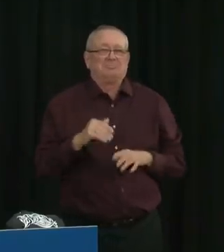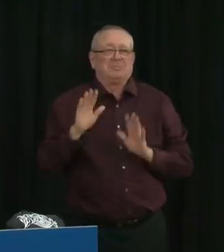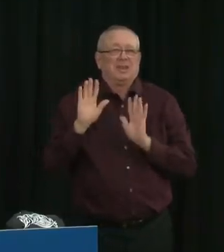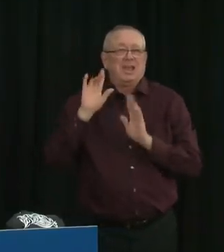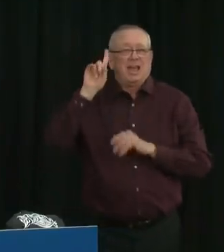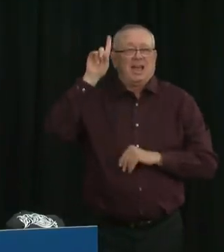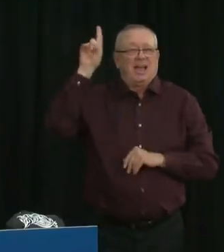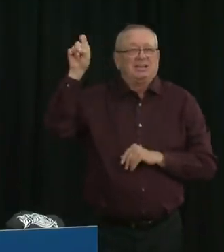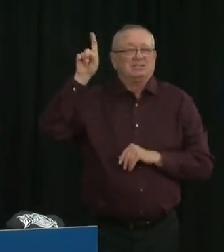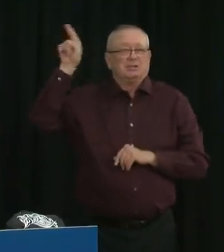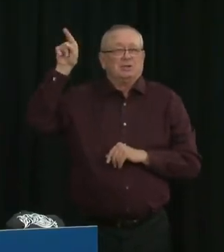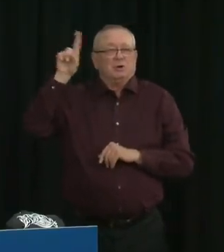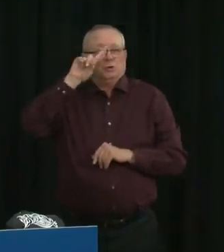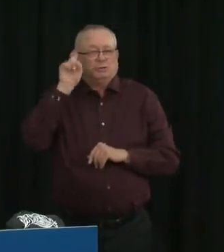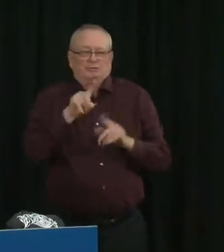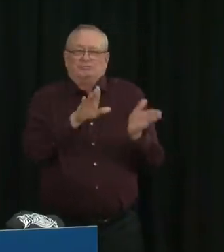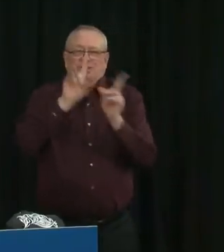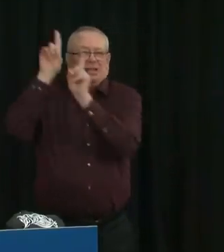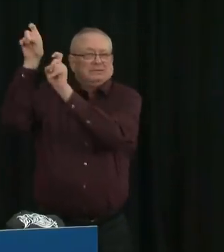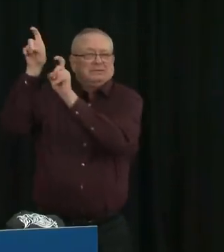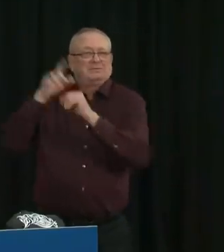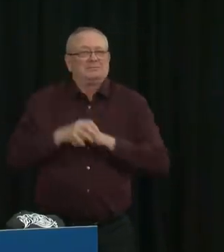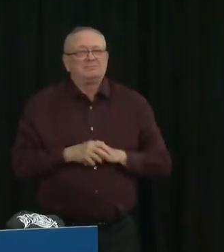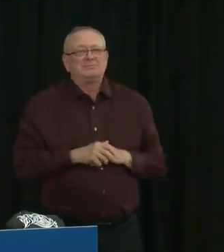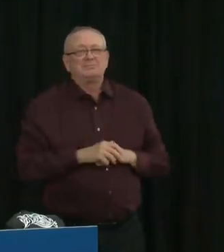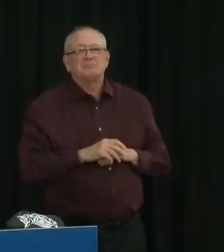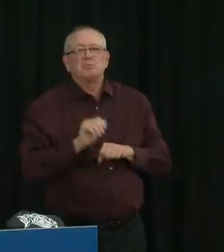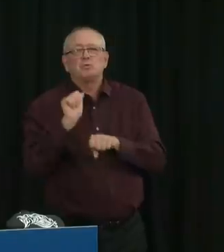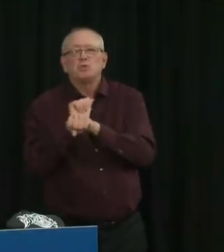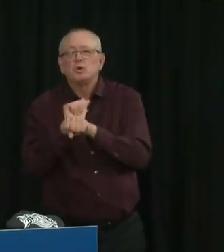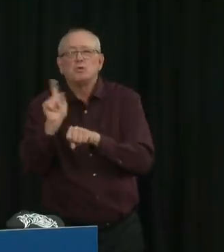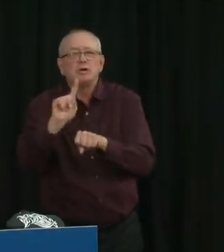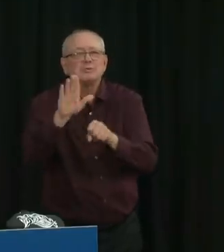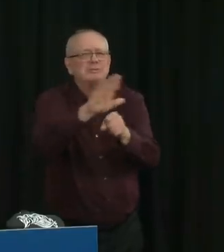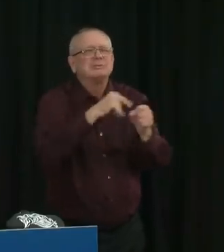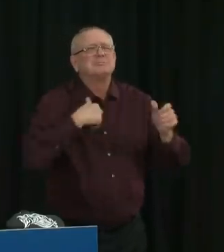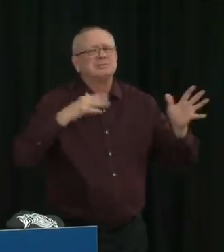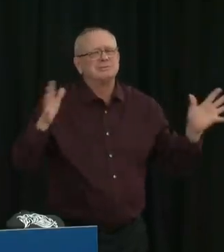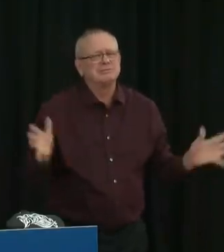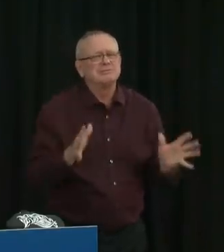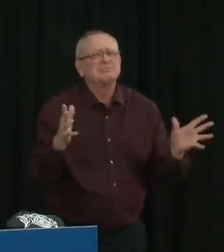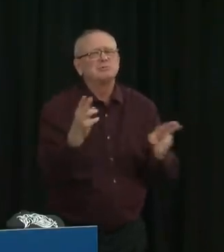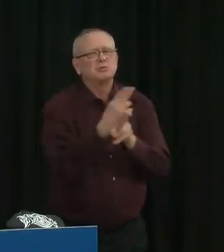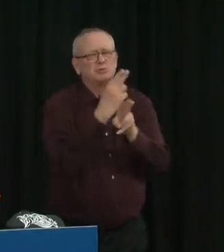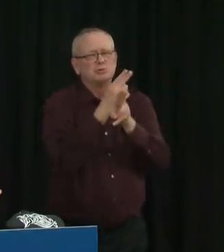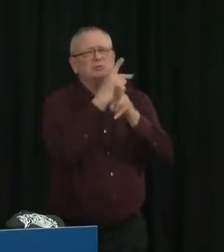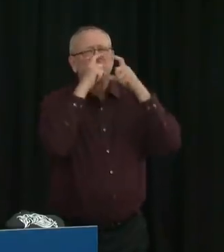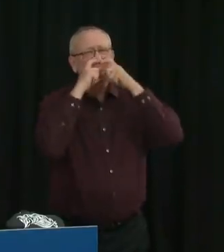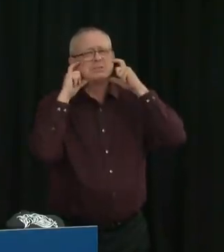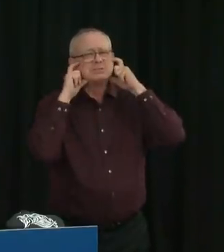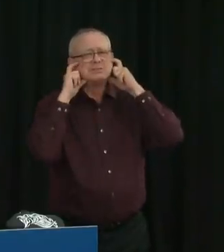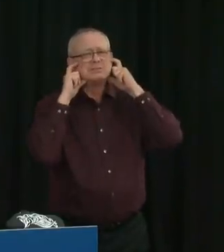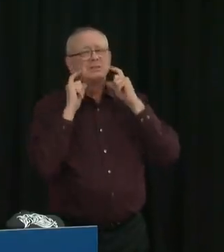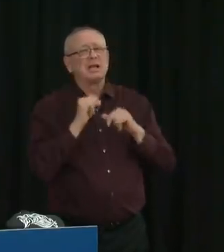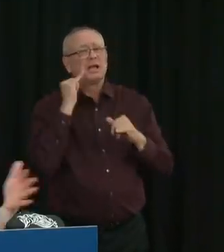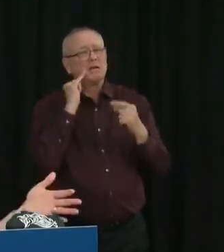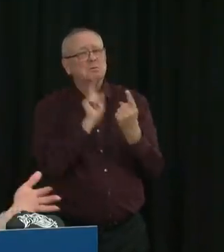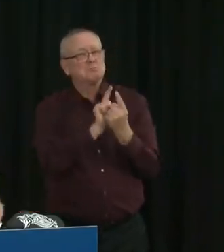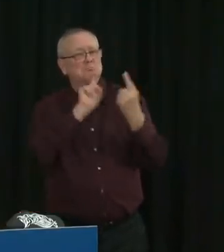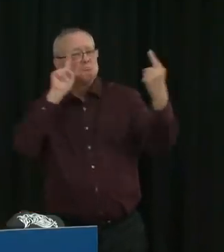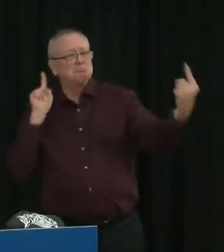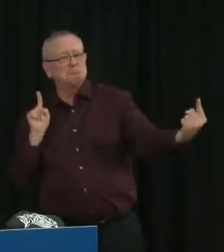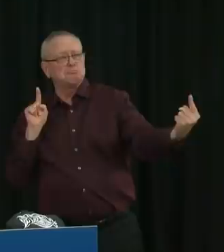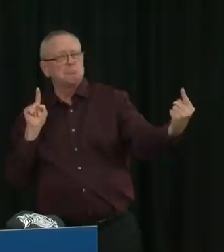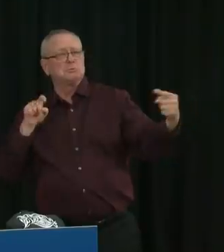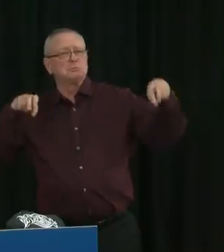I do encourage people in workplaces to wear masks, again, whenever they're not seated at a workstation distance